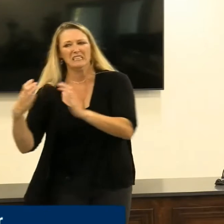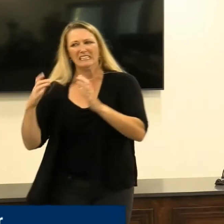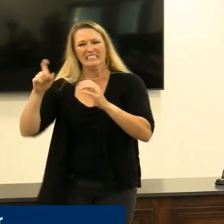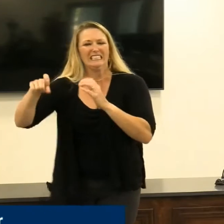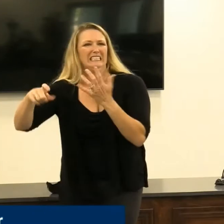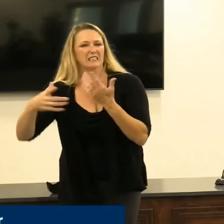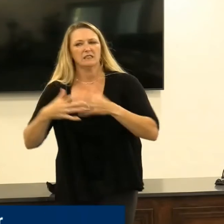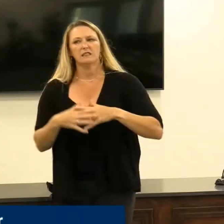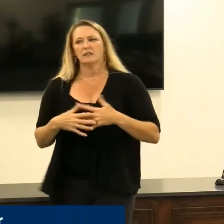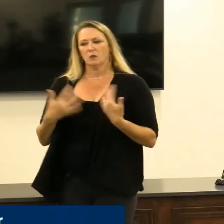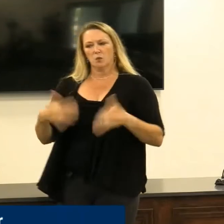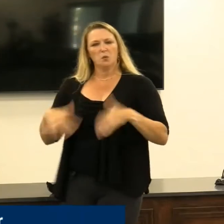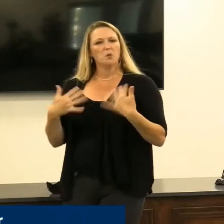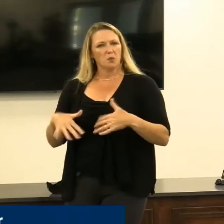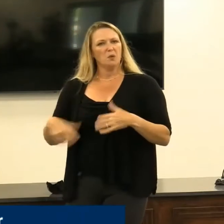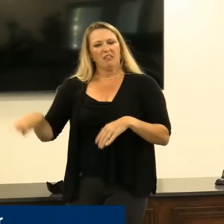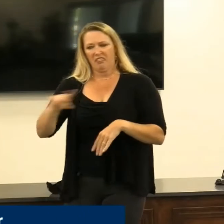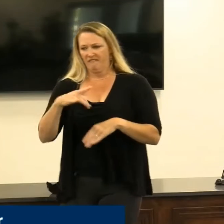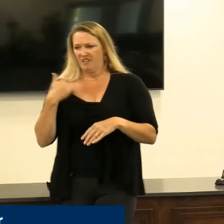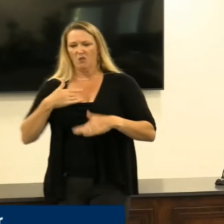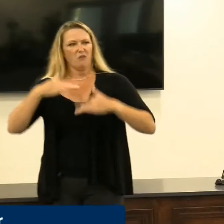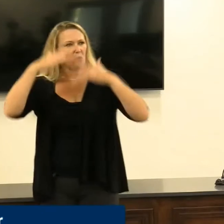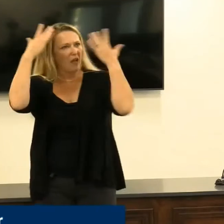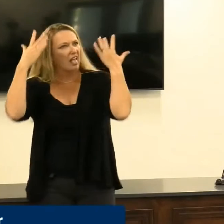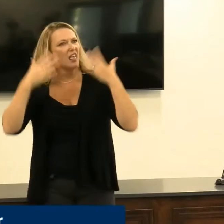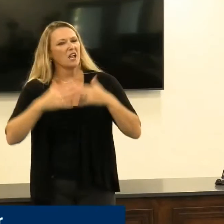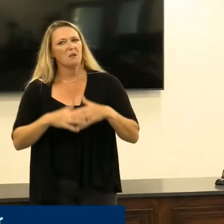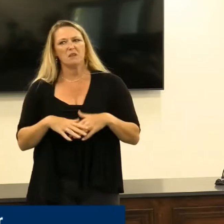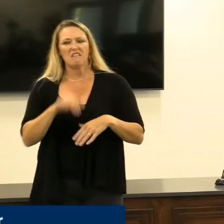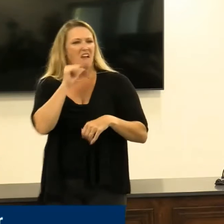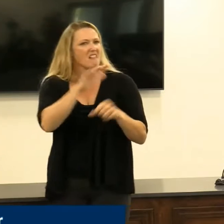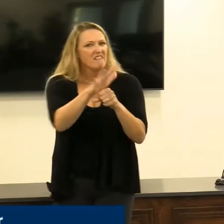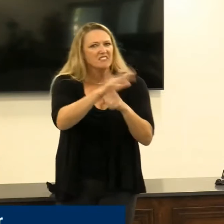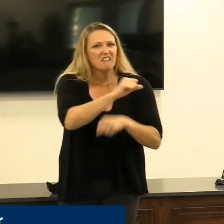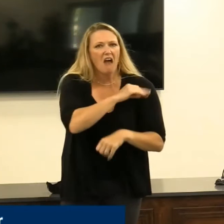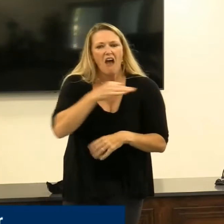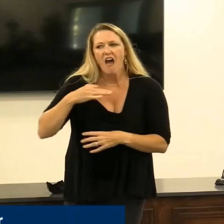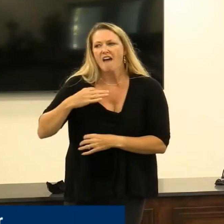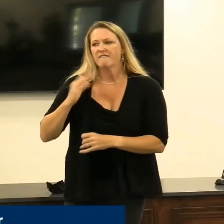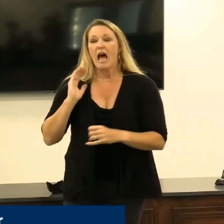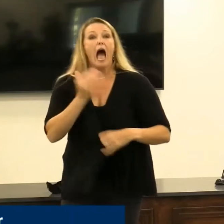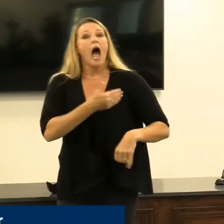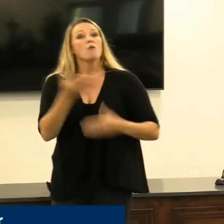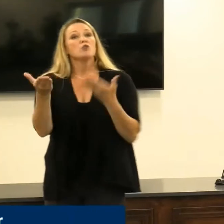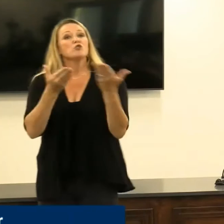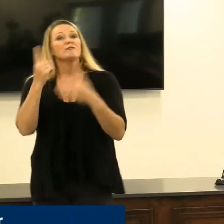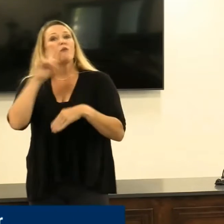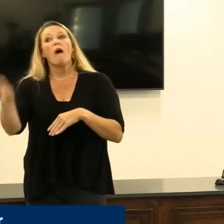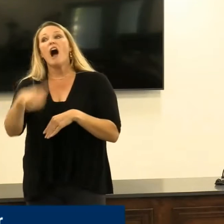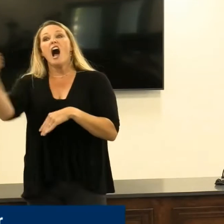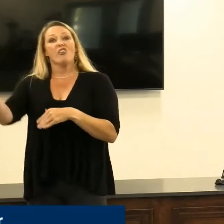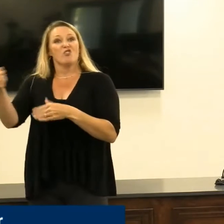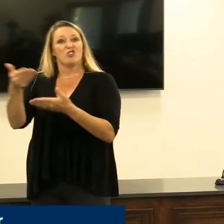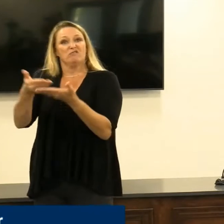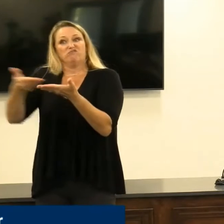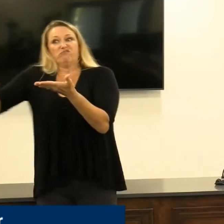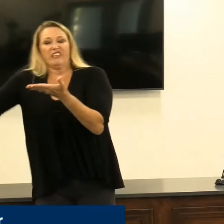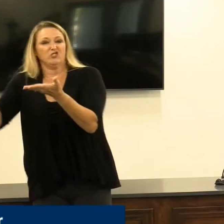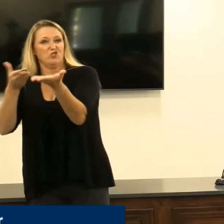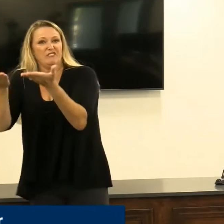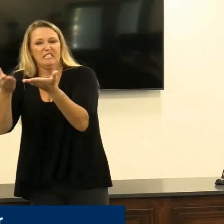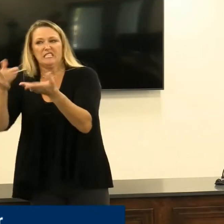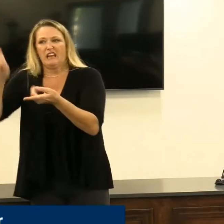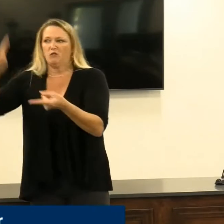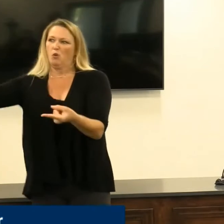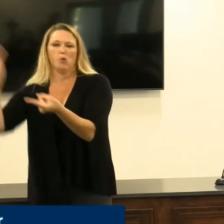shortages, we're having to limit services that we provide. Everybody is exhausted, and